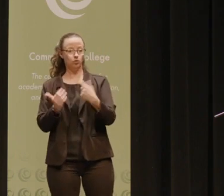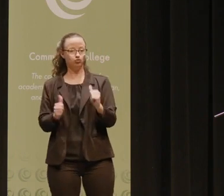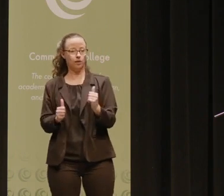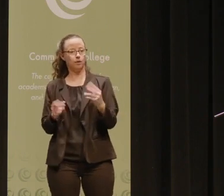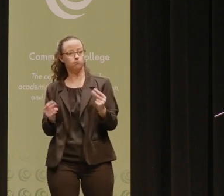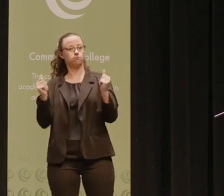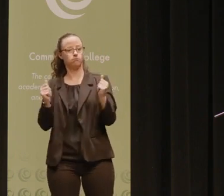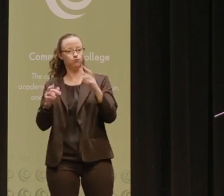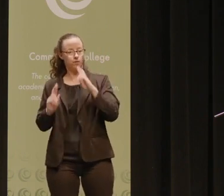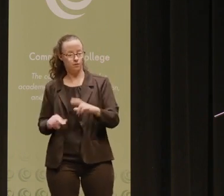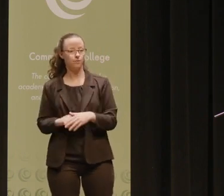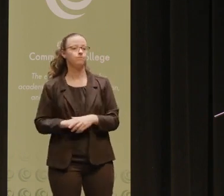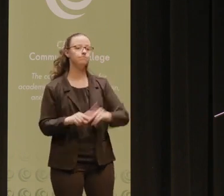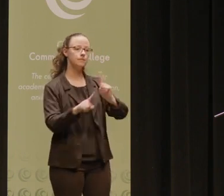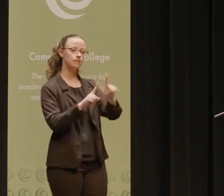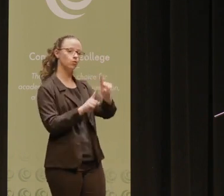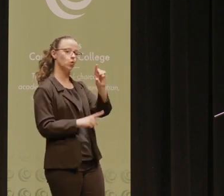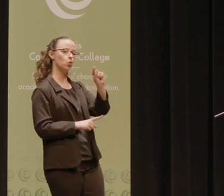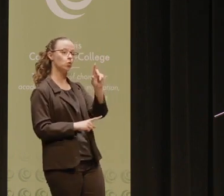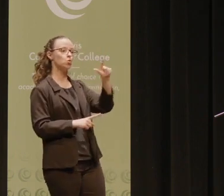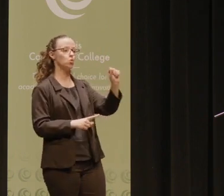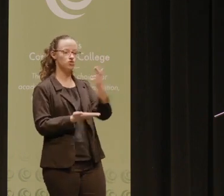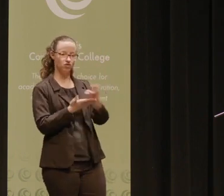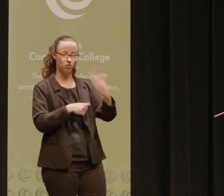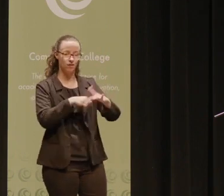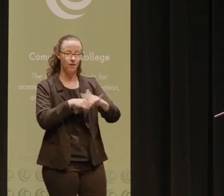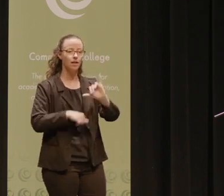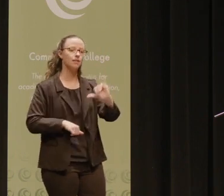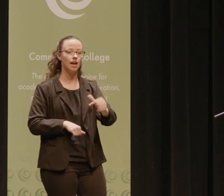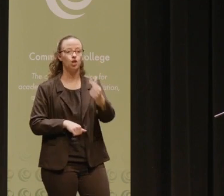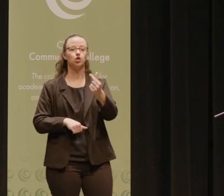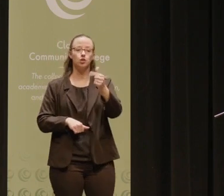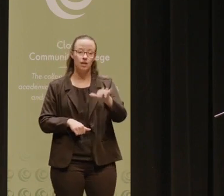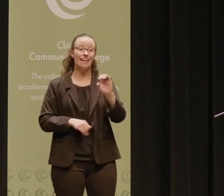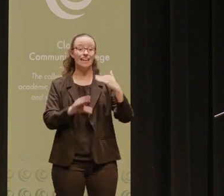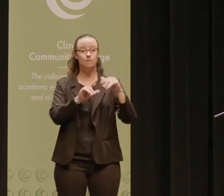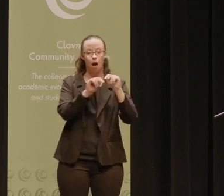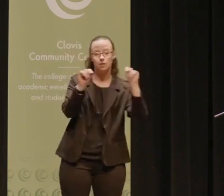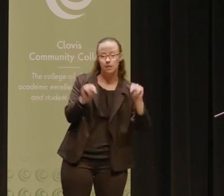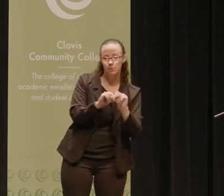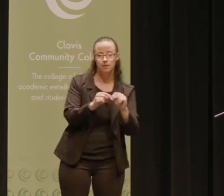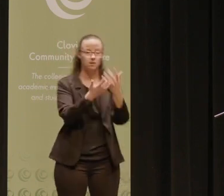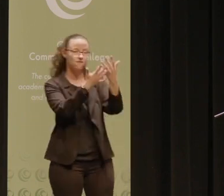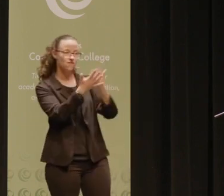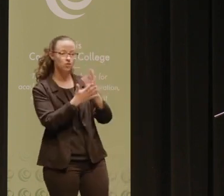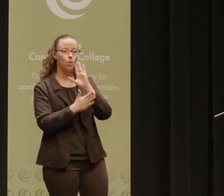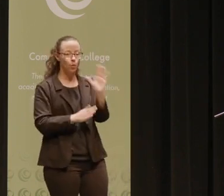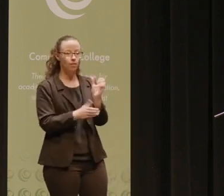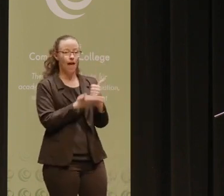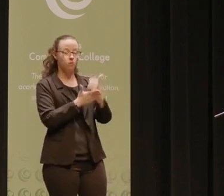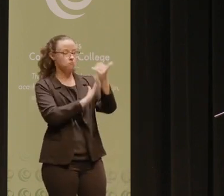There's all sorts of tools and resources that are available to us like GQs and email templates and filters that can help automate